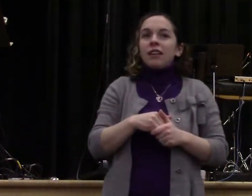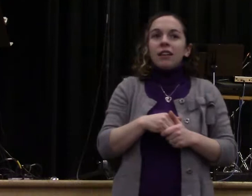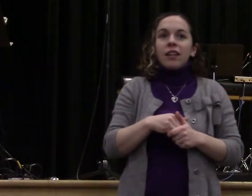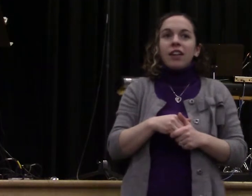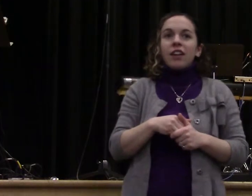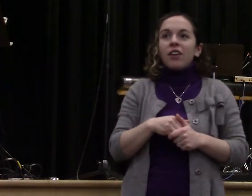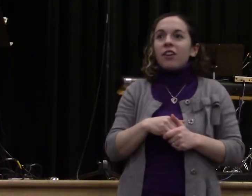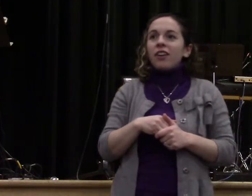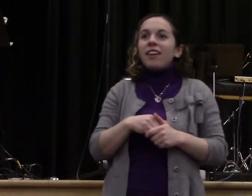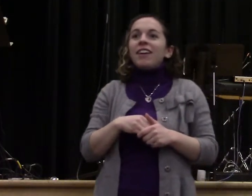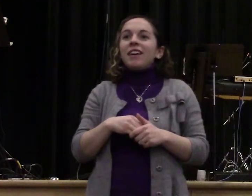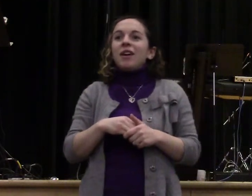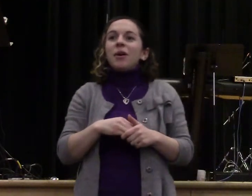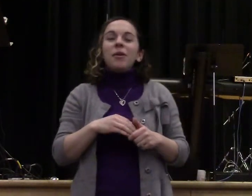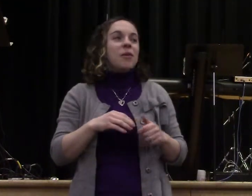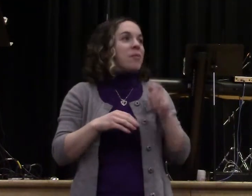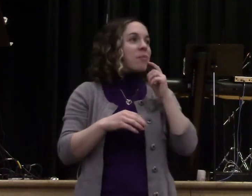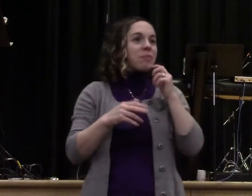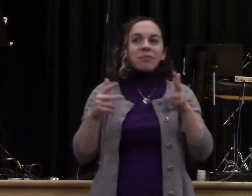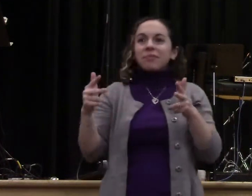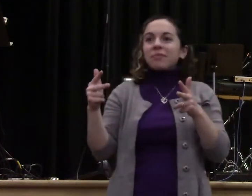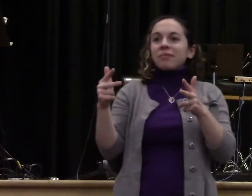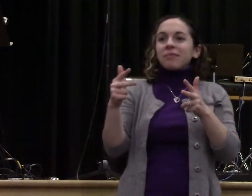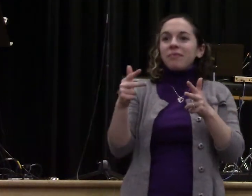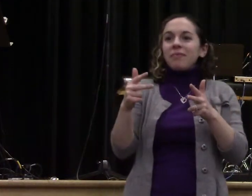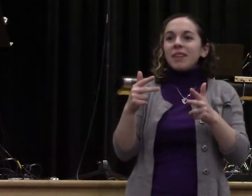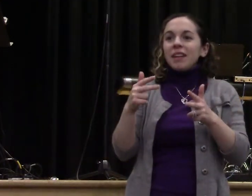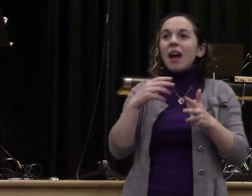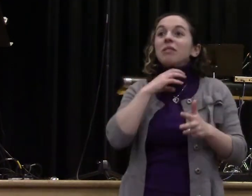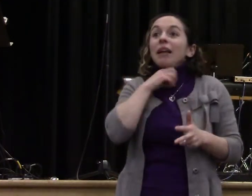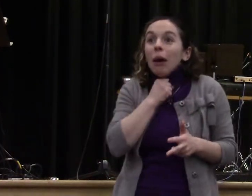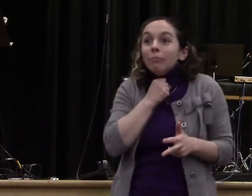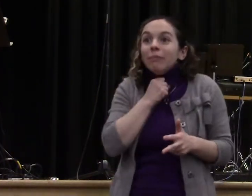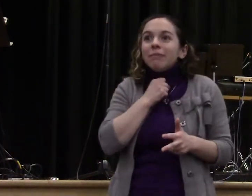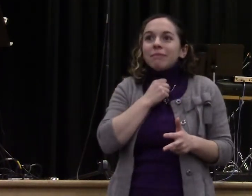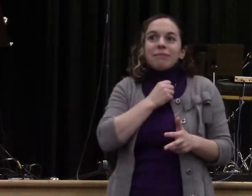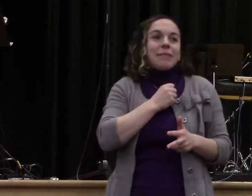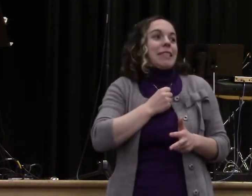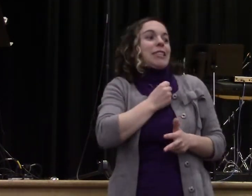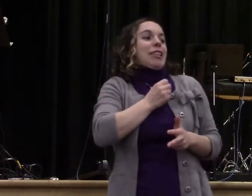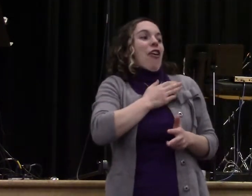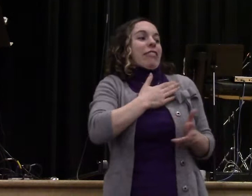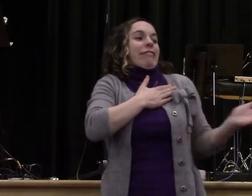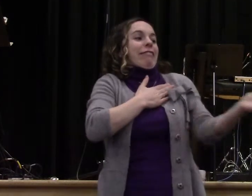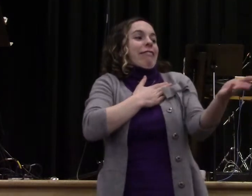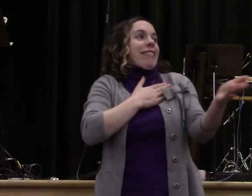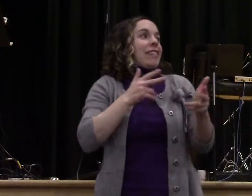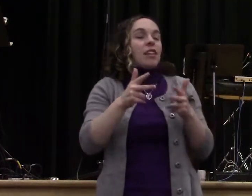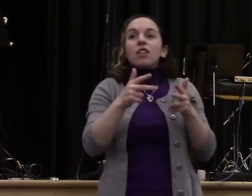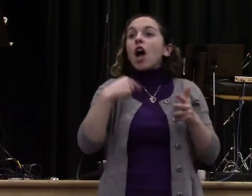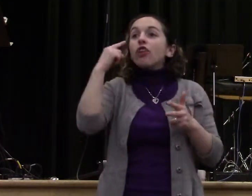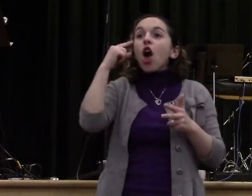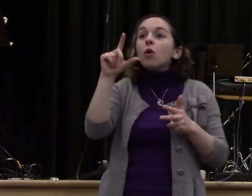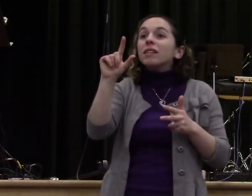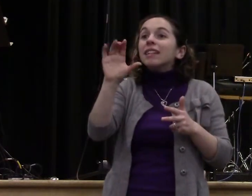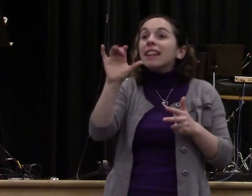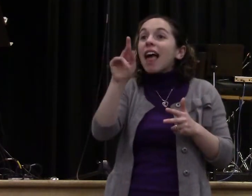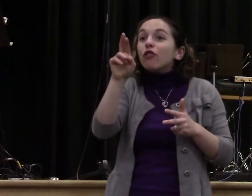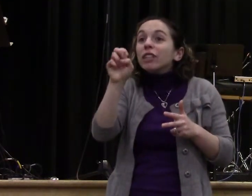You know, when you mess up, say, hey, I'm sorry. And so, you know, I thought it was Clarence and we're going down so we're both